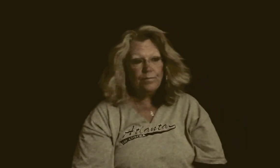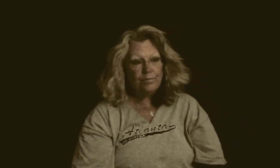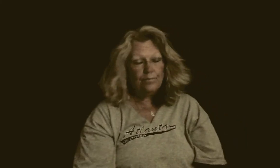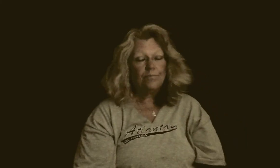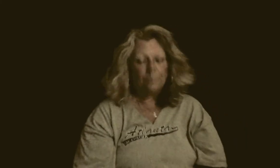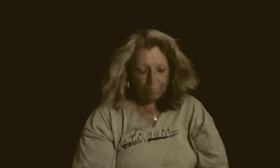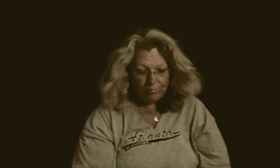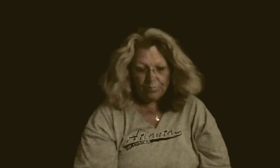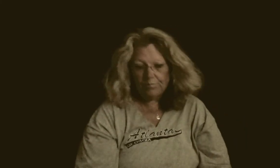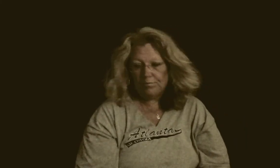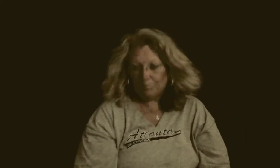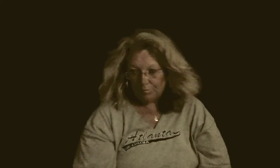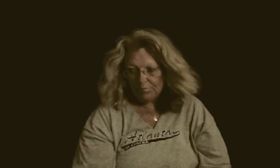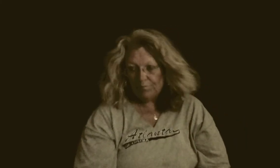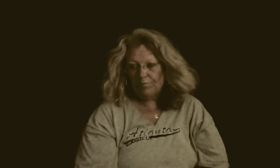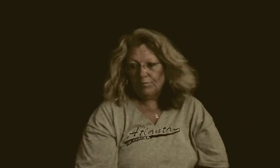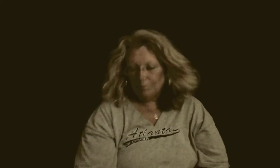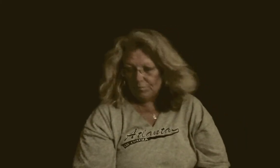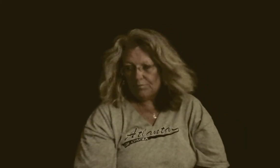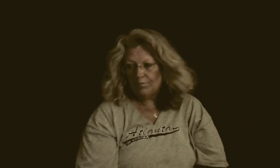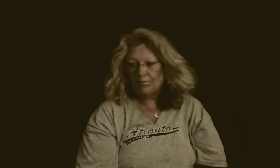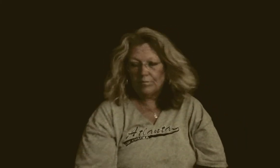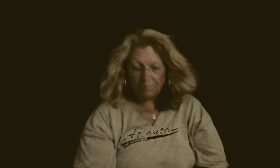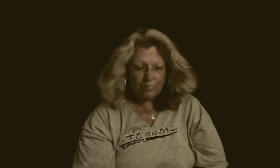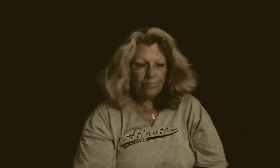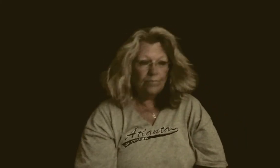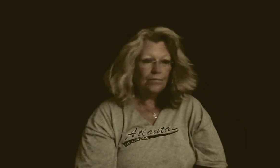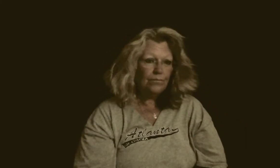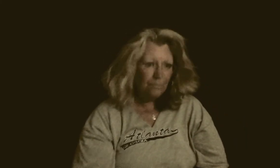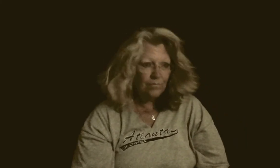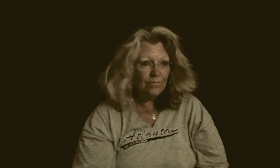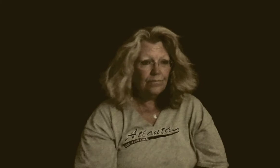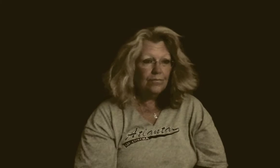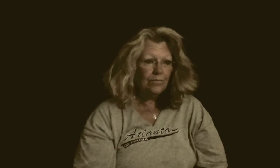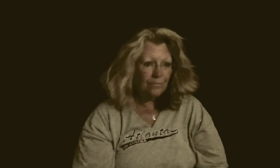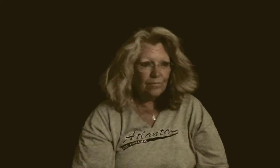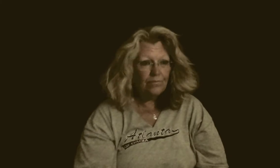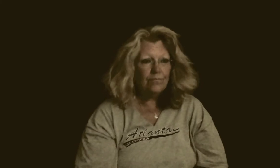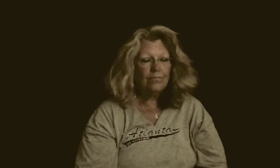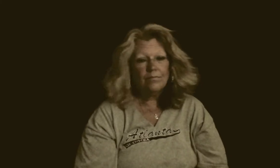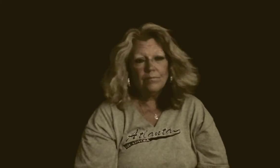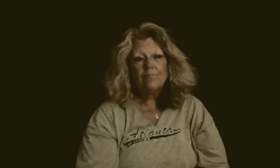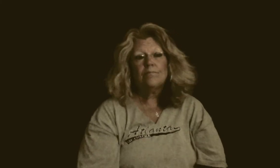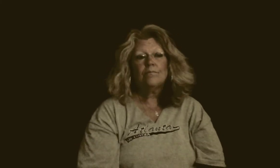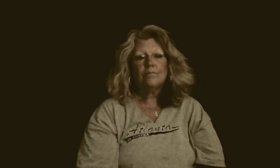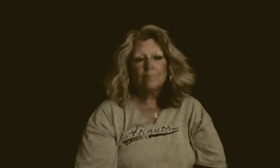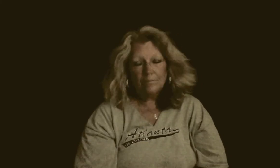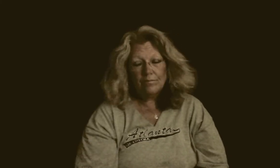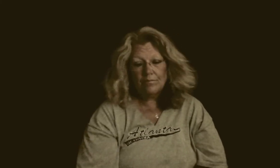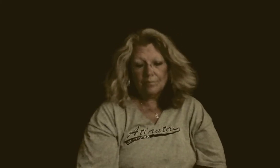the